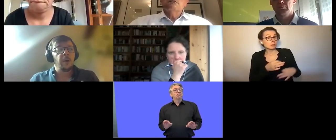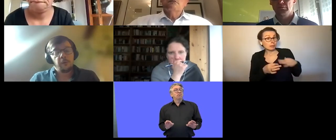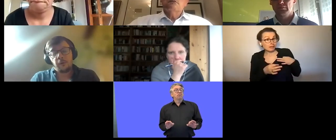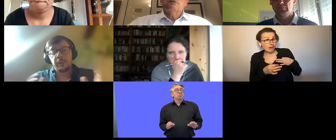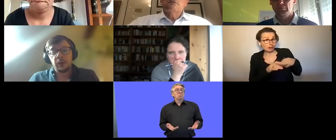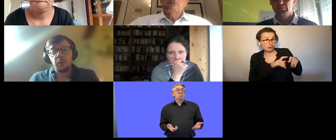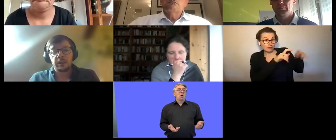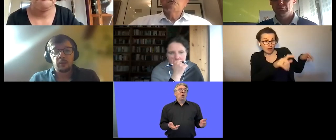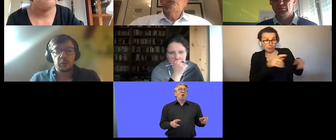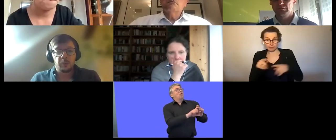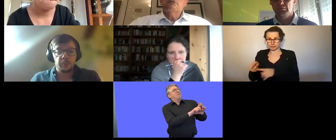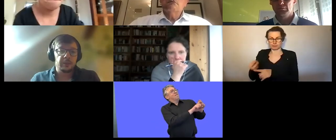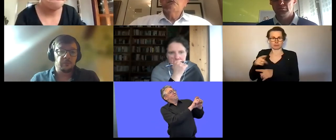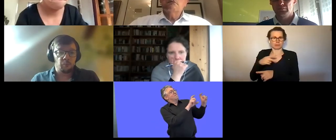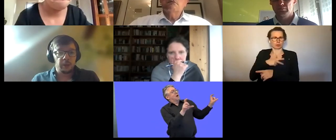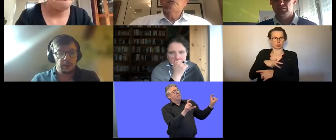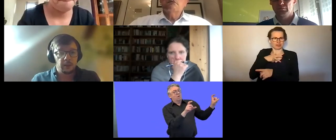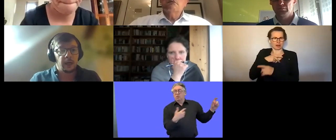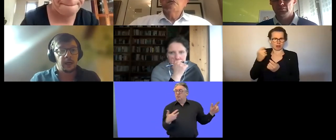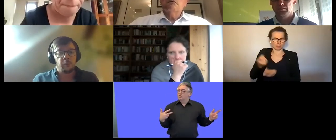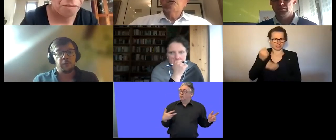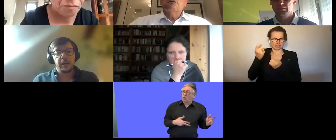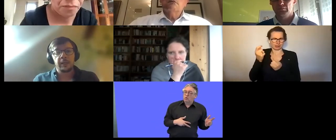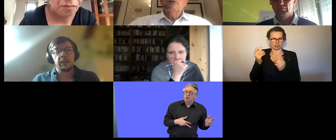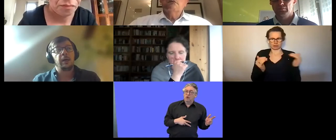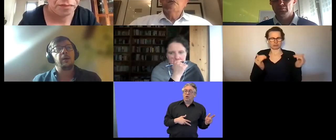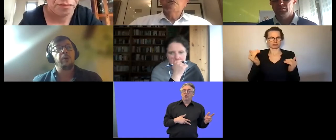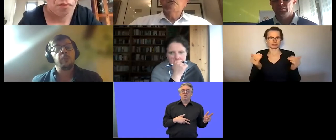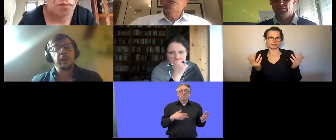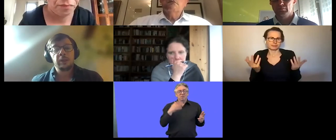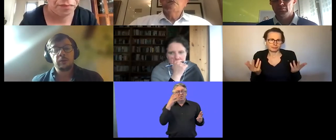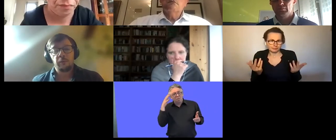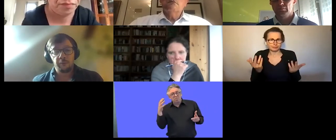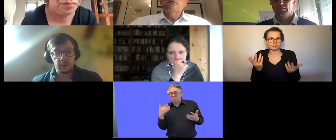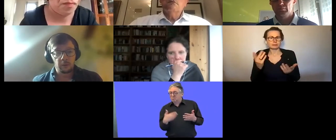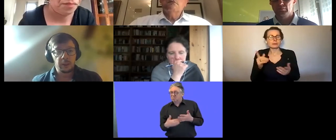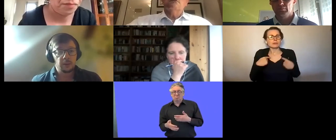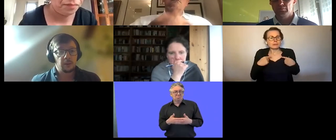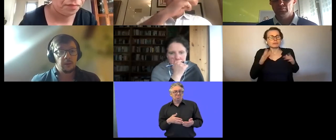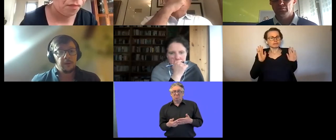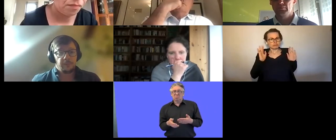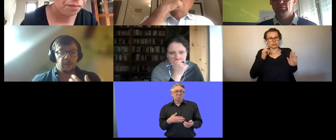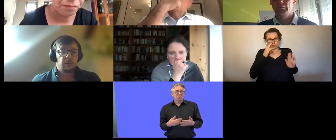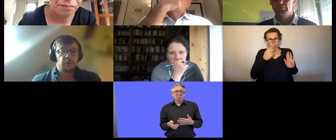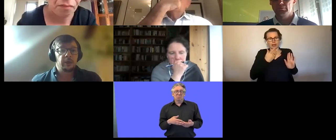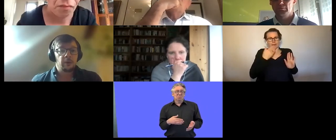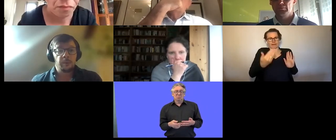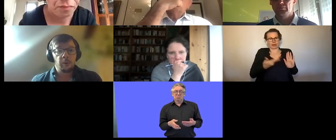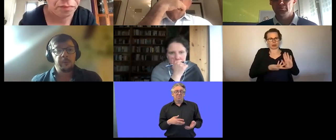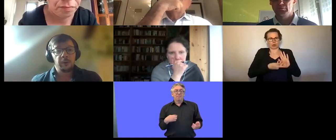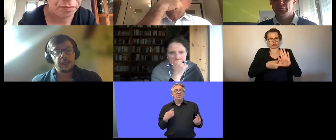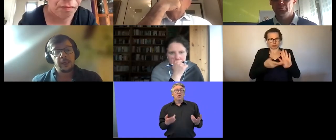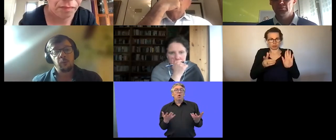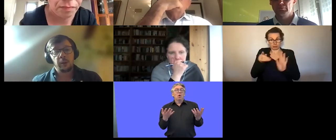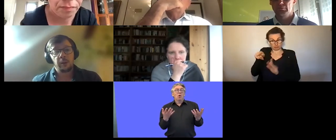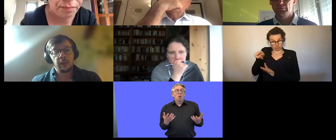not from the device networks perspective we are providing uh recommendations for the recognition of the social economy